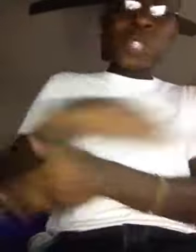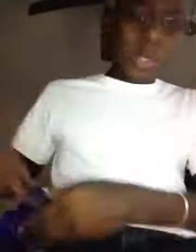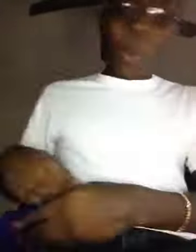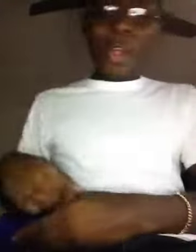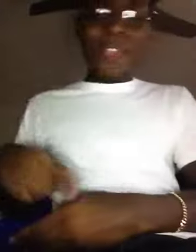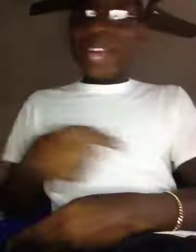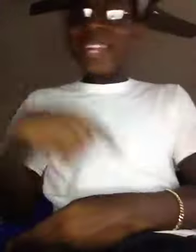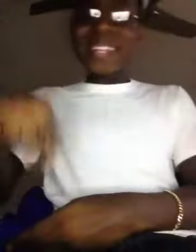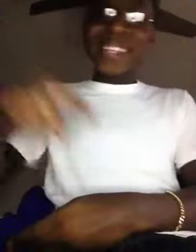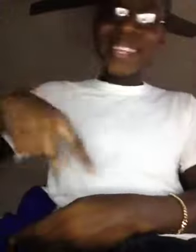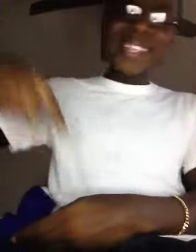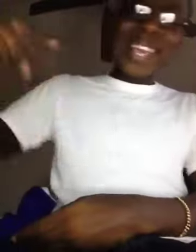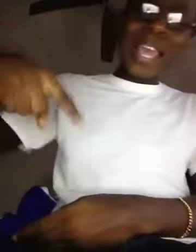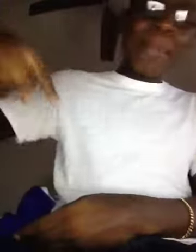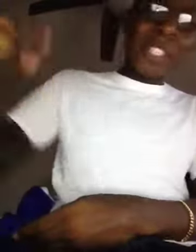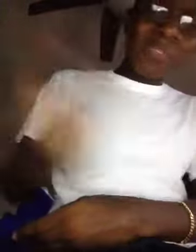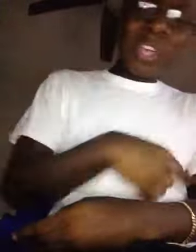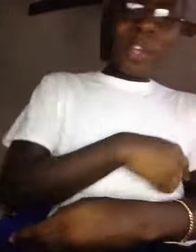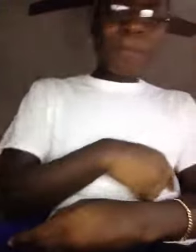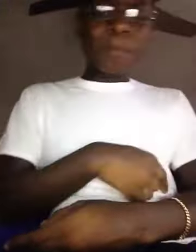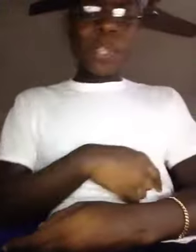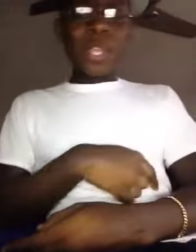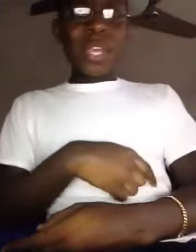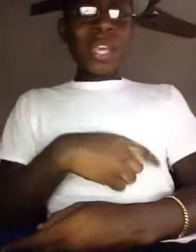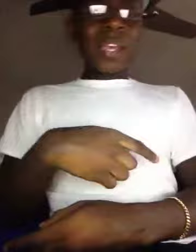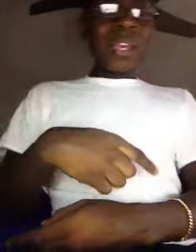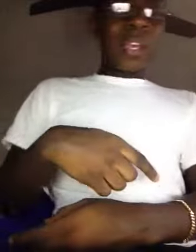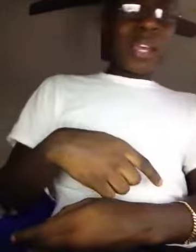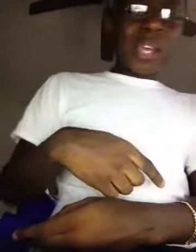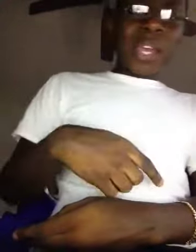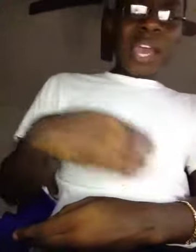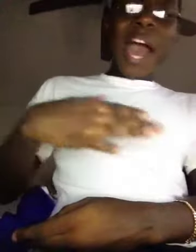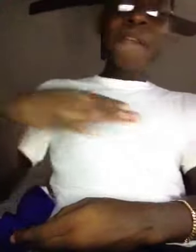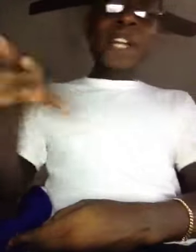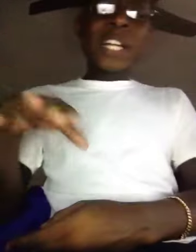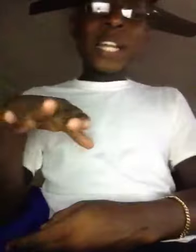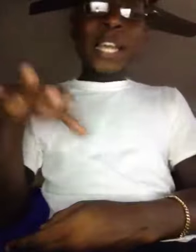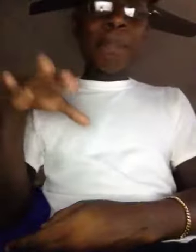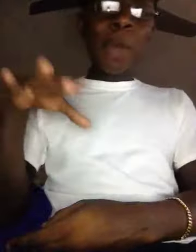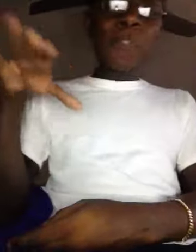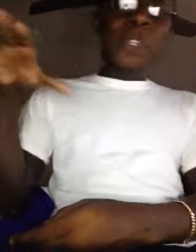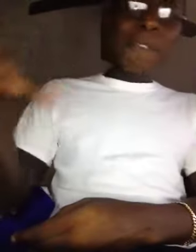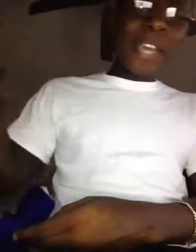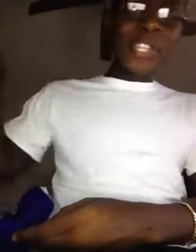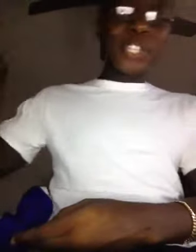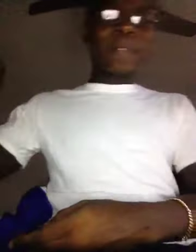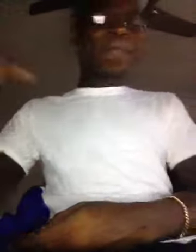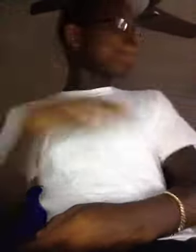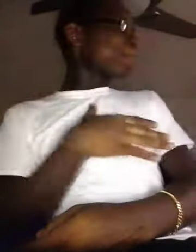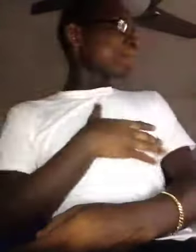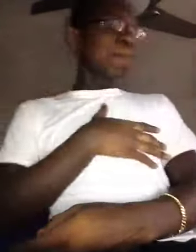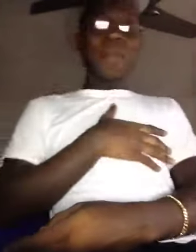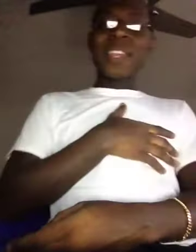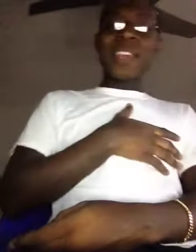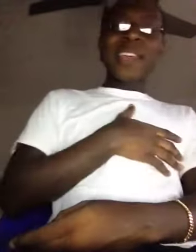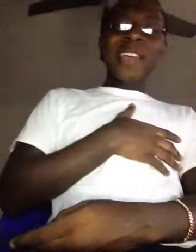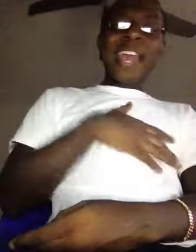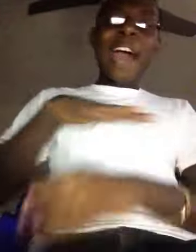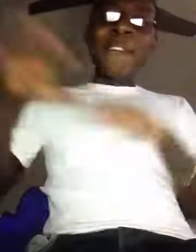swear, not in this hemisphere, have a clean motivation, have a